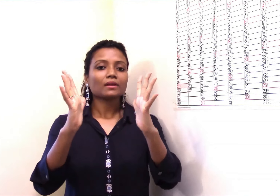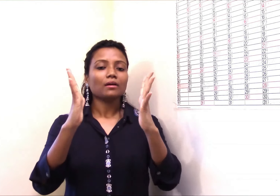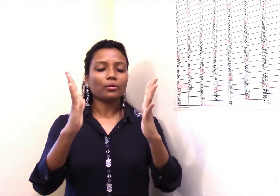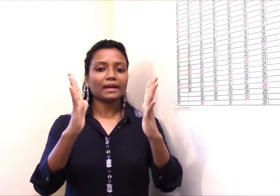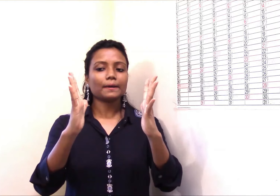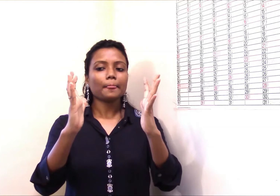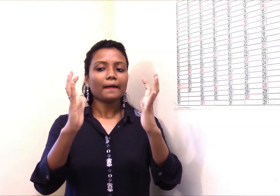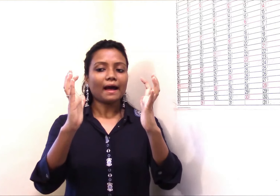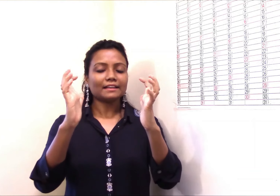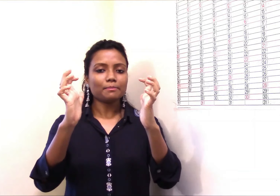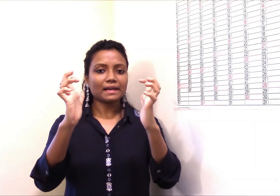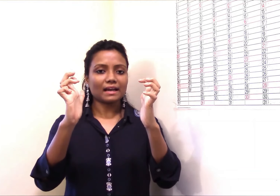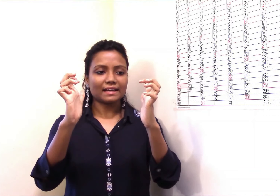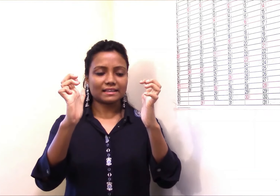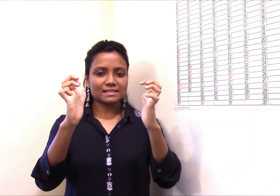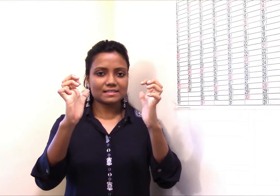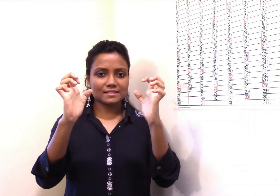Okay. And then make like this.